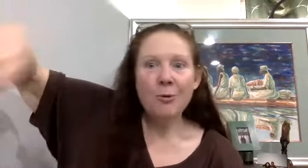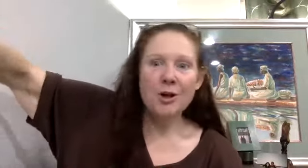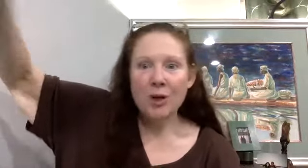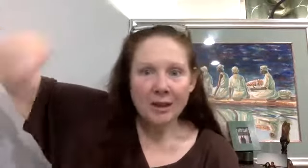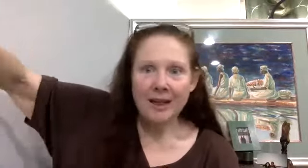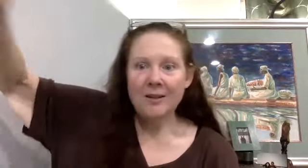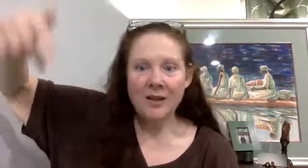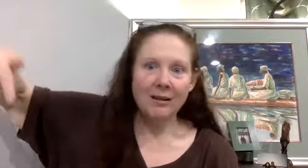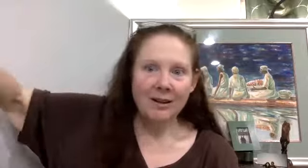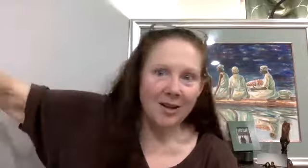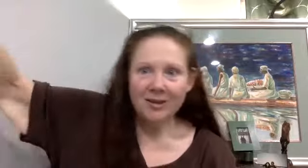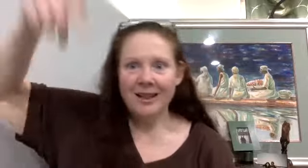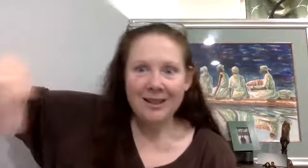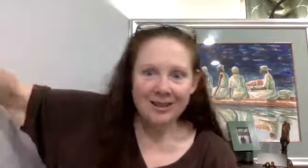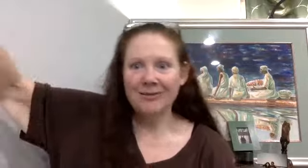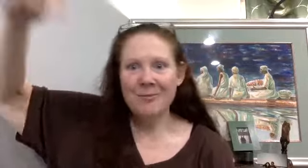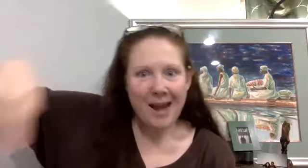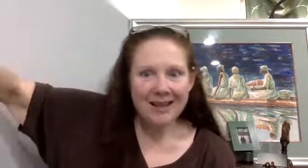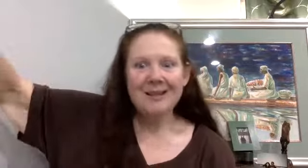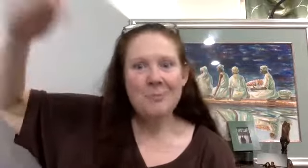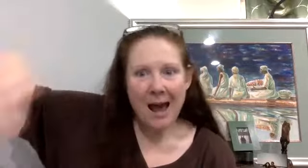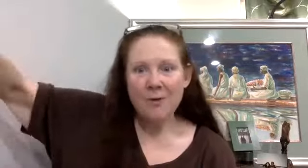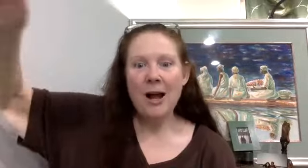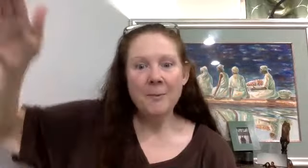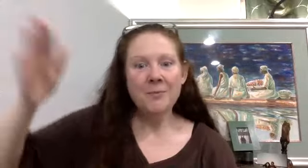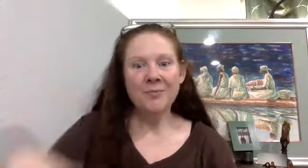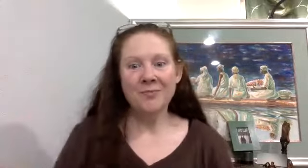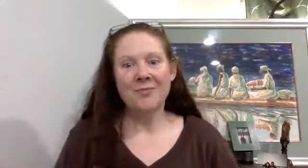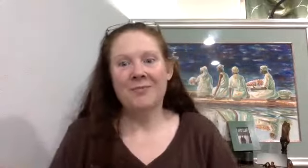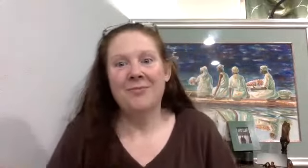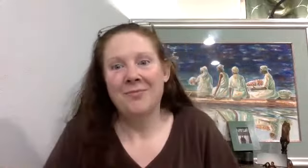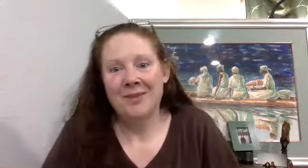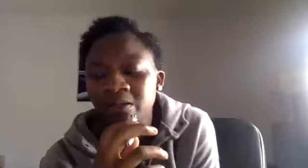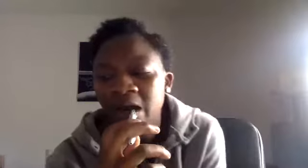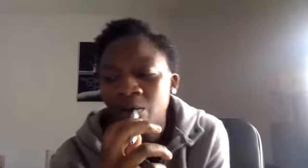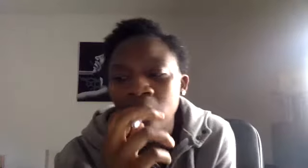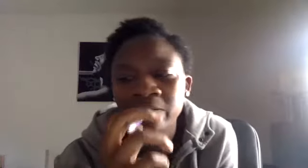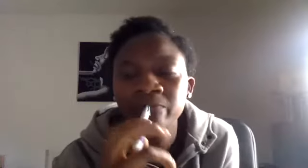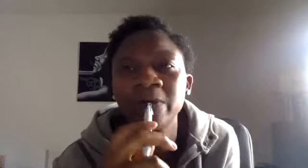where you bring the linens in, you know, the linen delivery back into the back way. I think that one of the